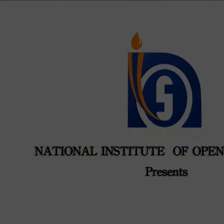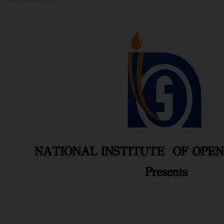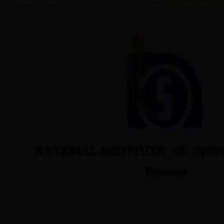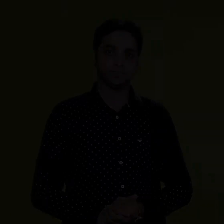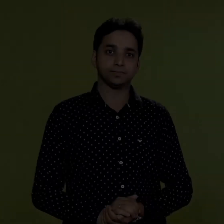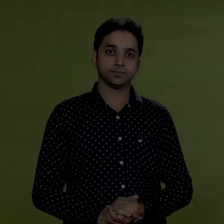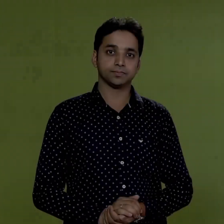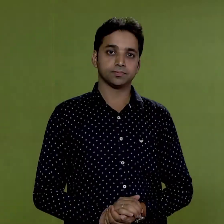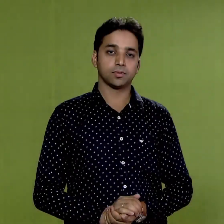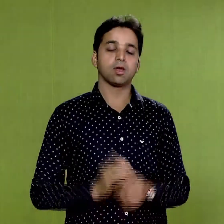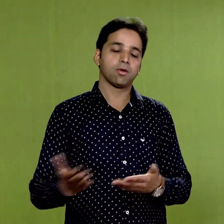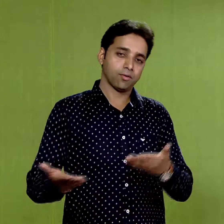Welcome to NIOS.